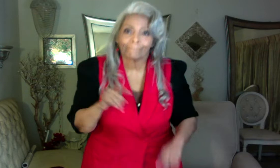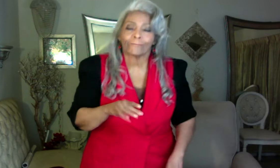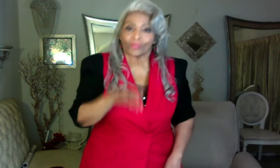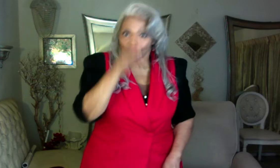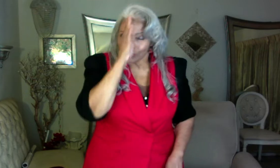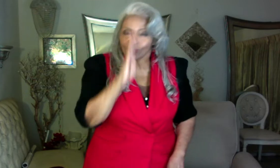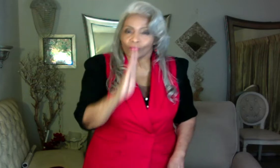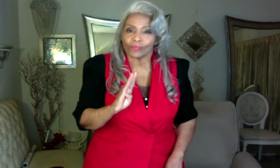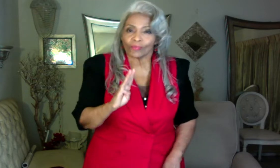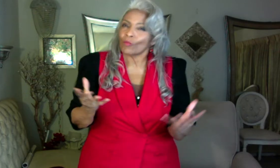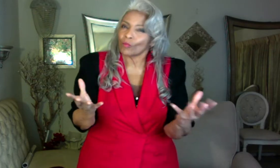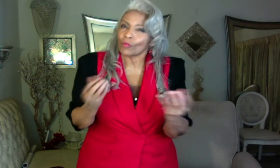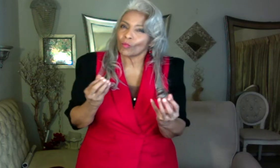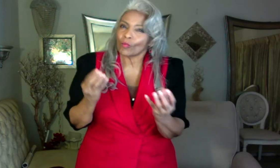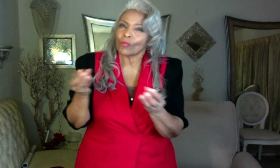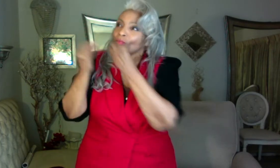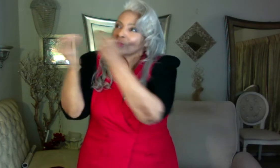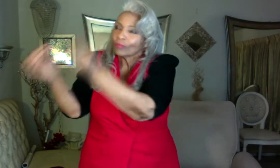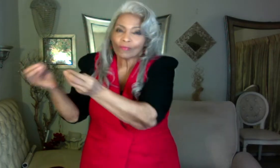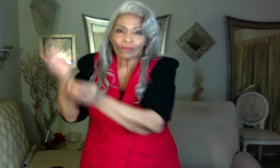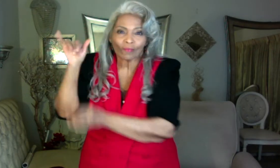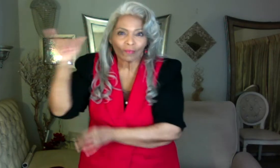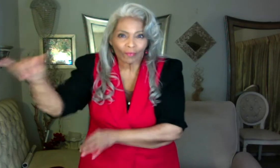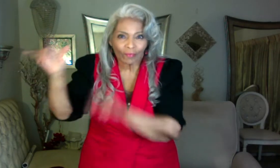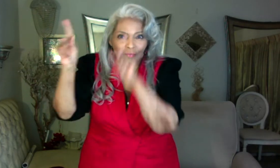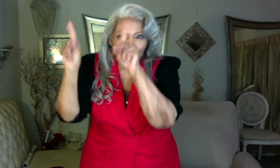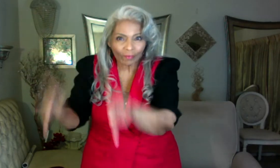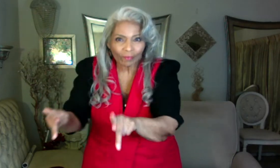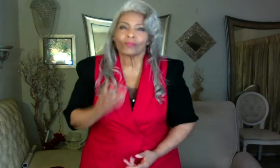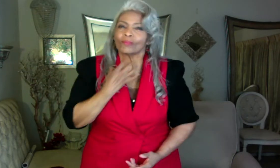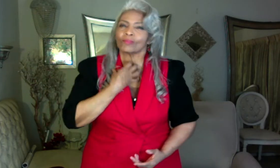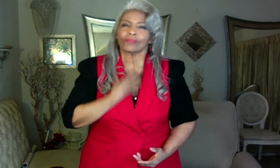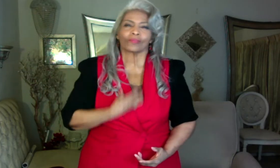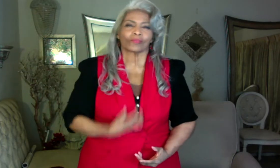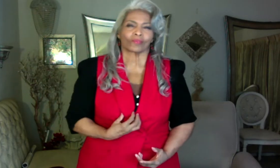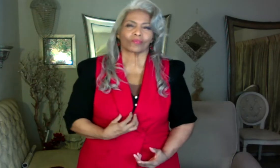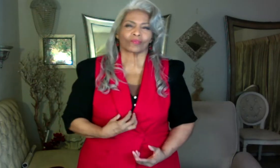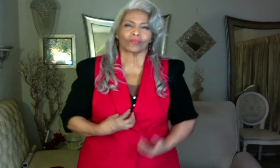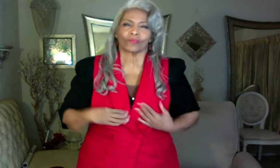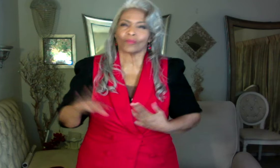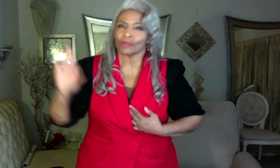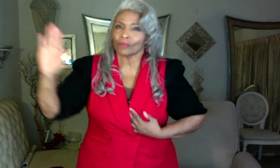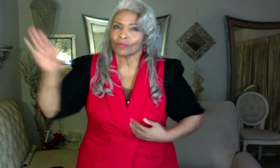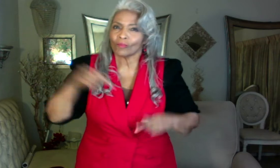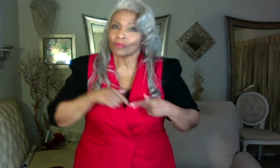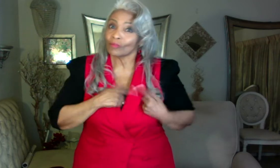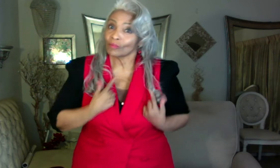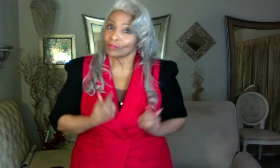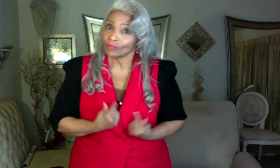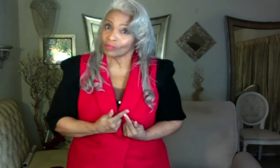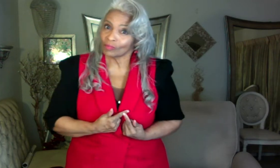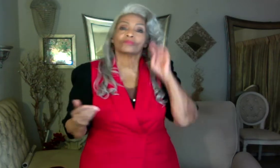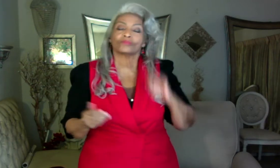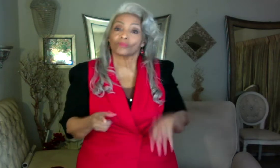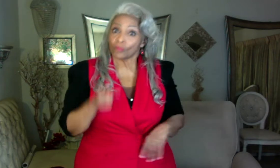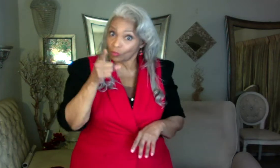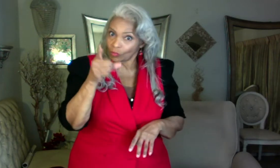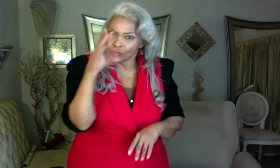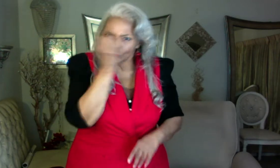But God wants to give that person the desires of their heart. All right. Are you going to